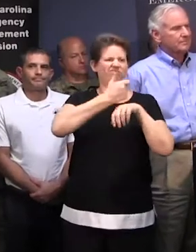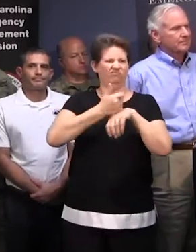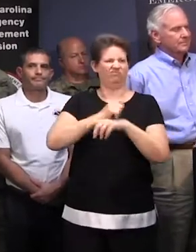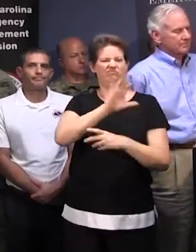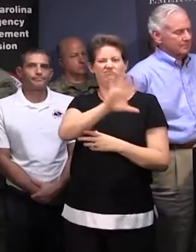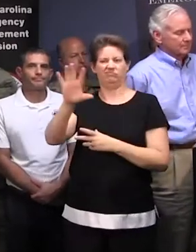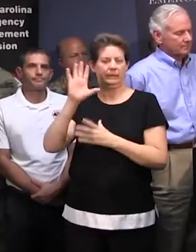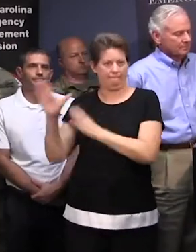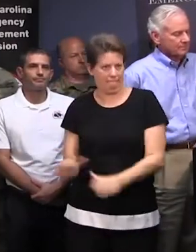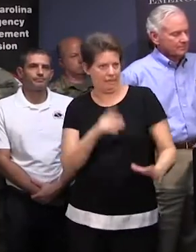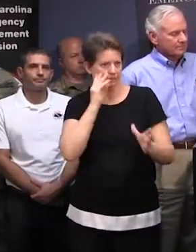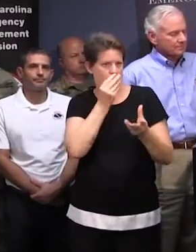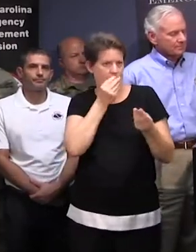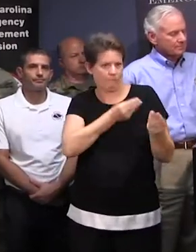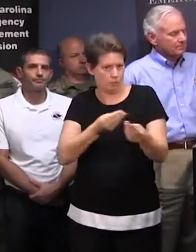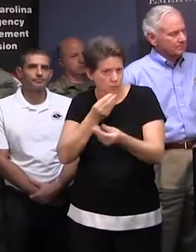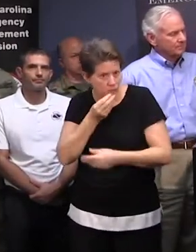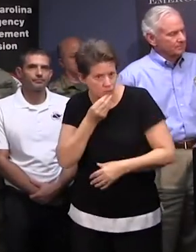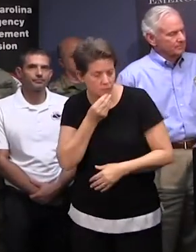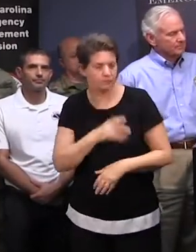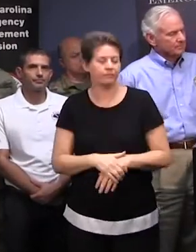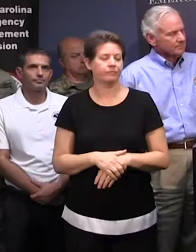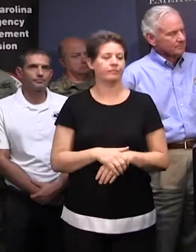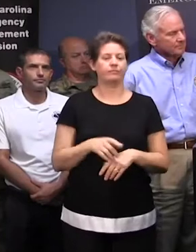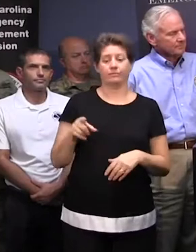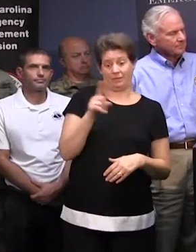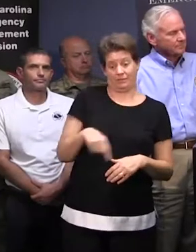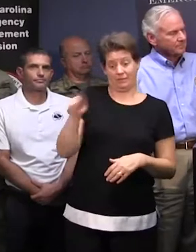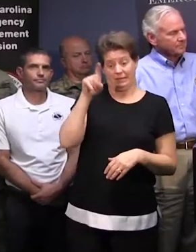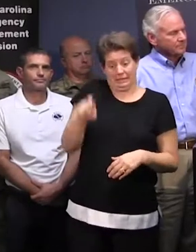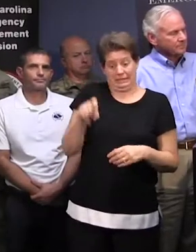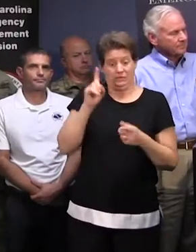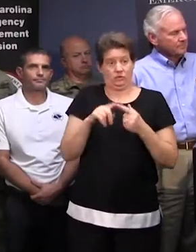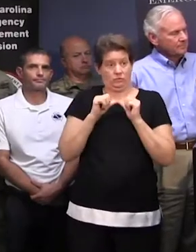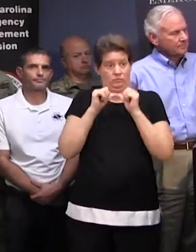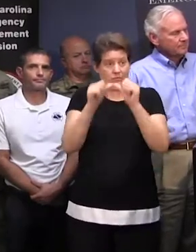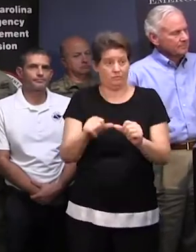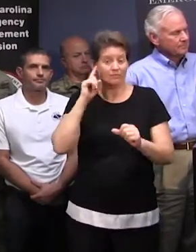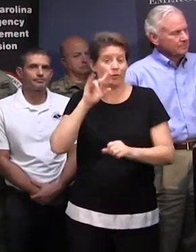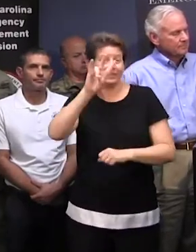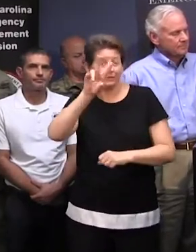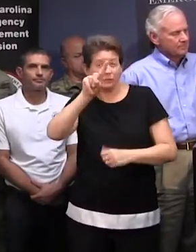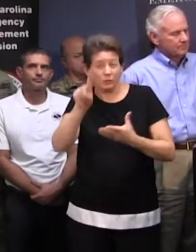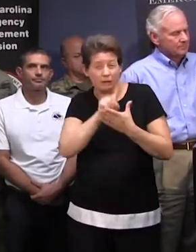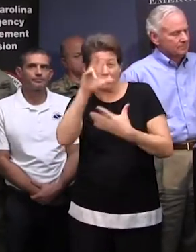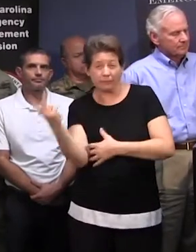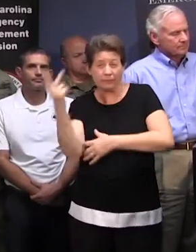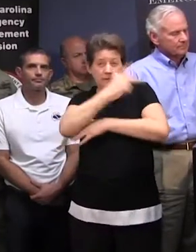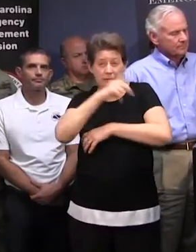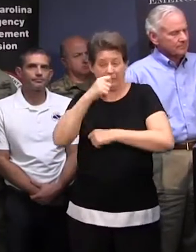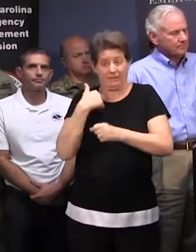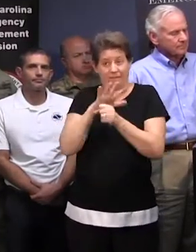their county that they have to sustain their operation for 72 hours at any given time.